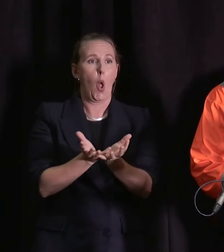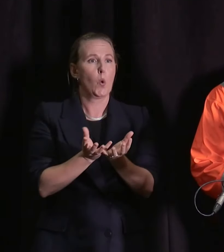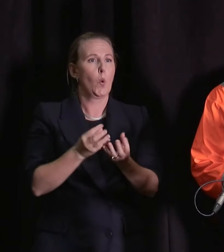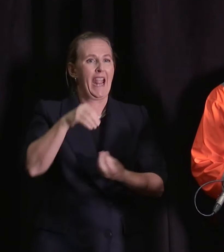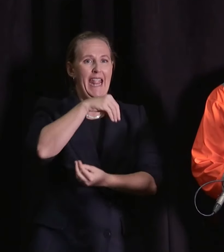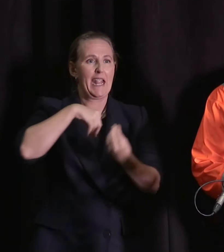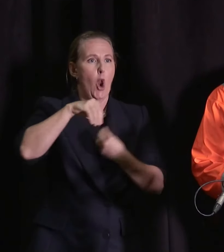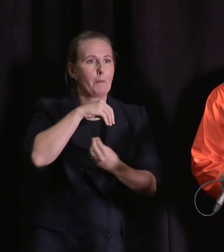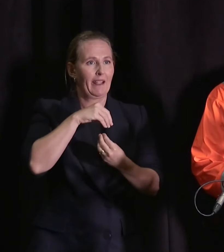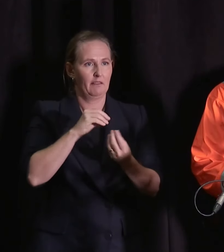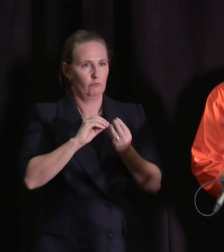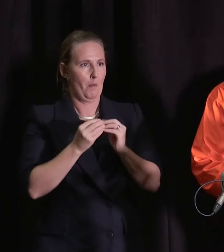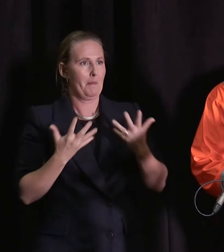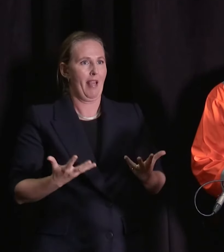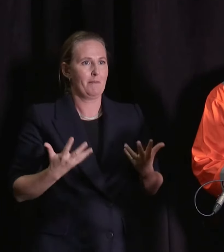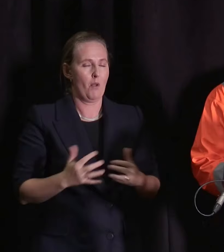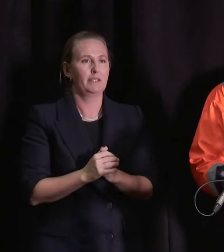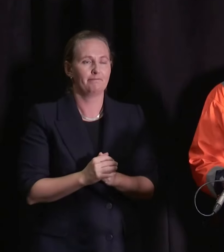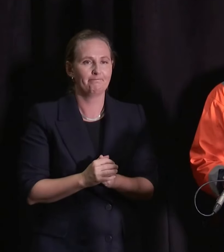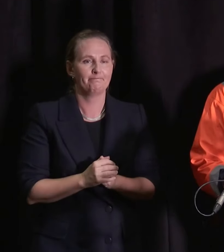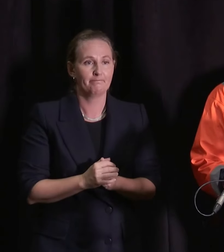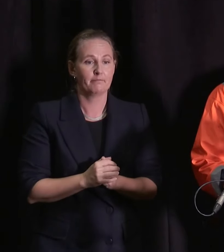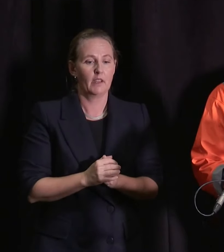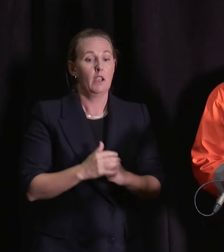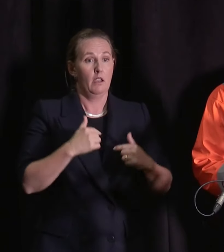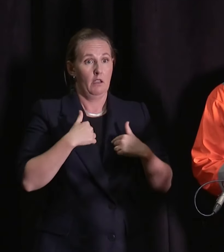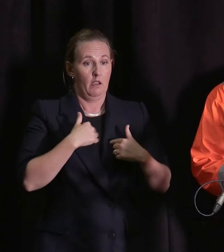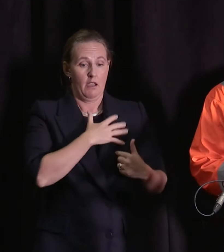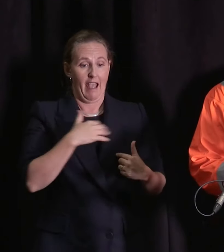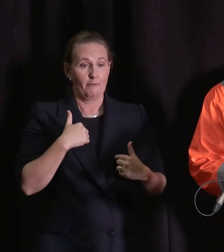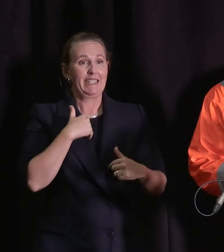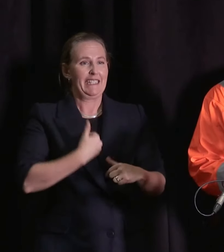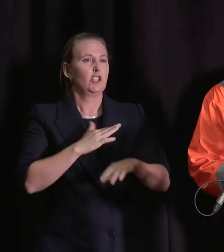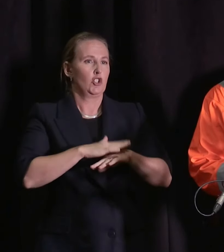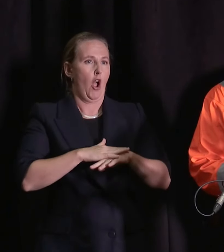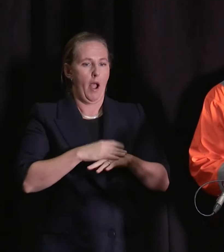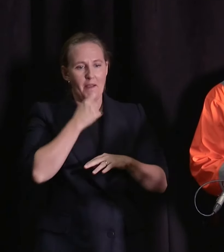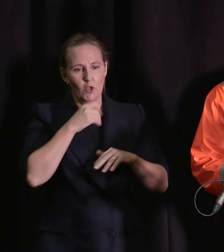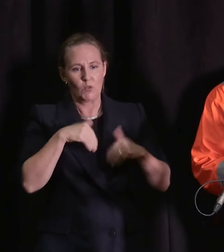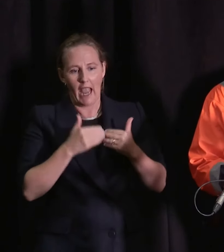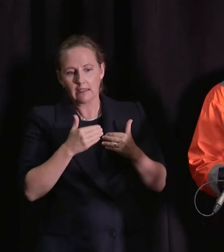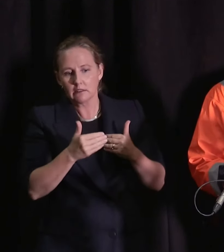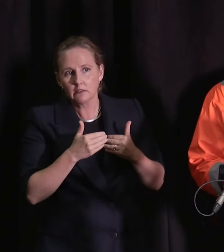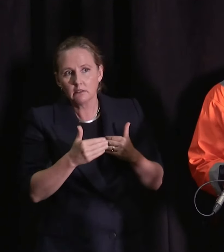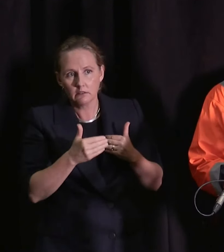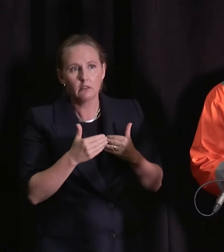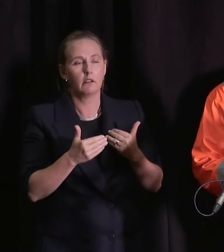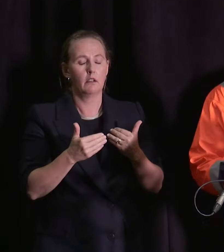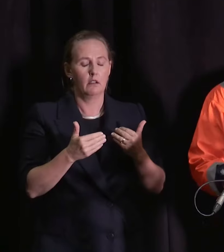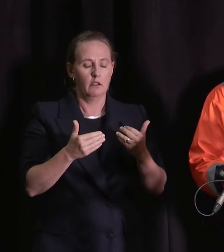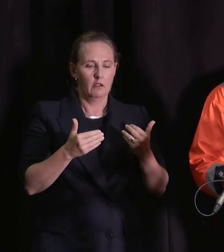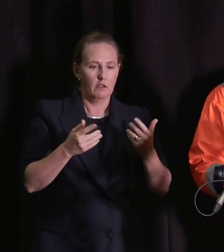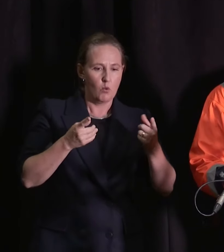tackling at the moment. It'll take us a few days to really kind of get a handle on how how